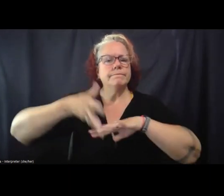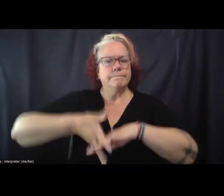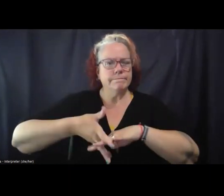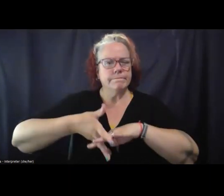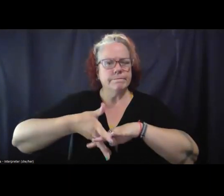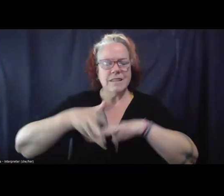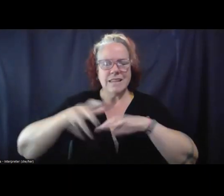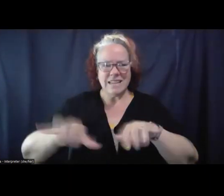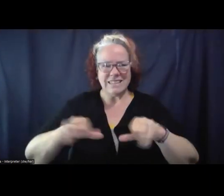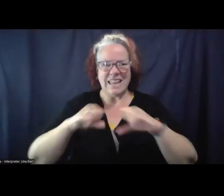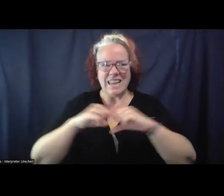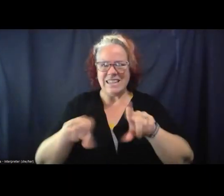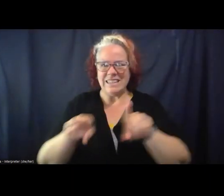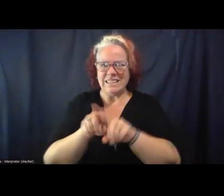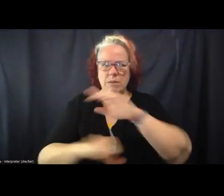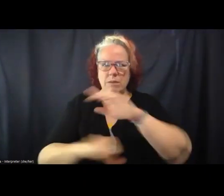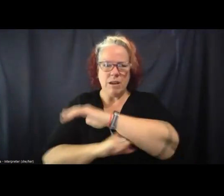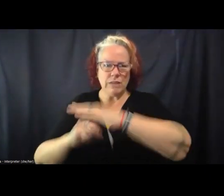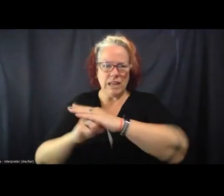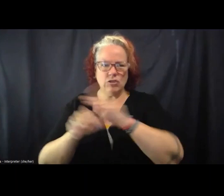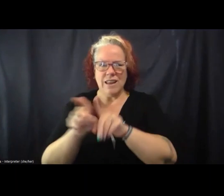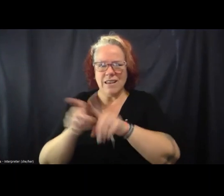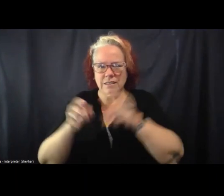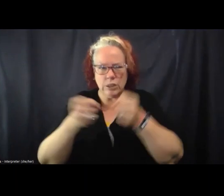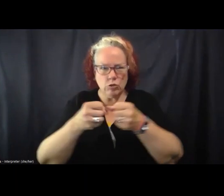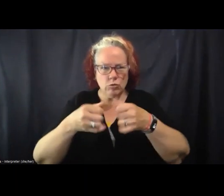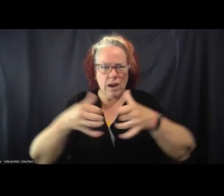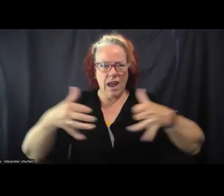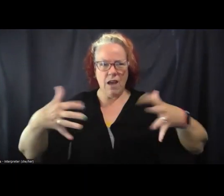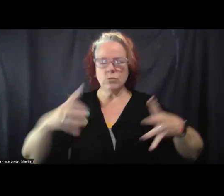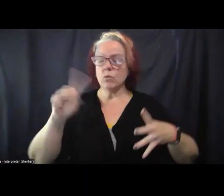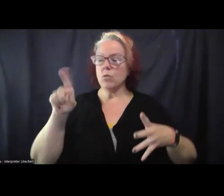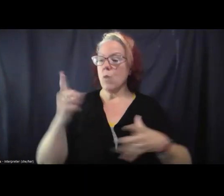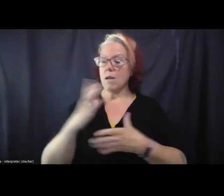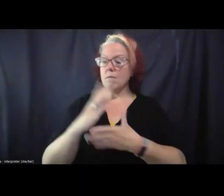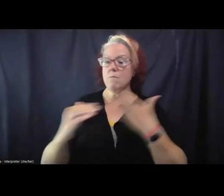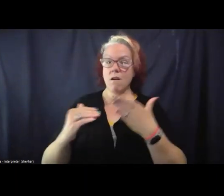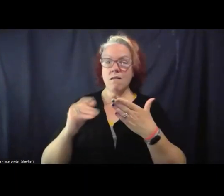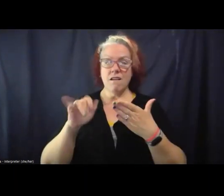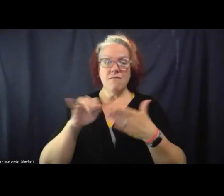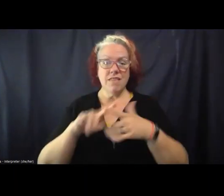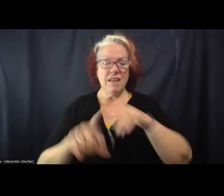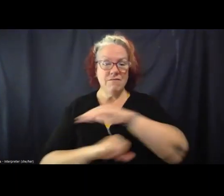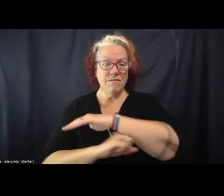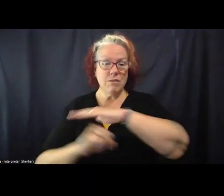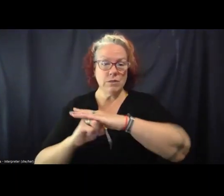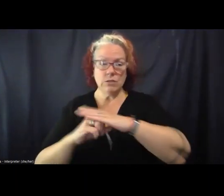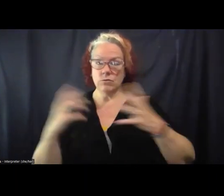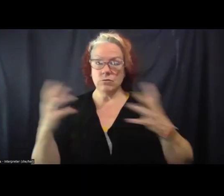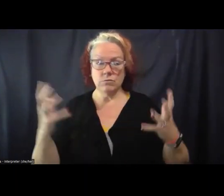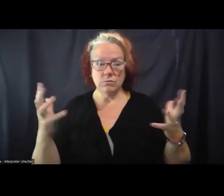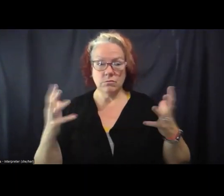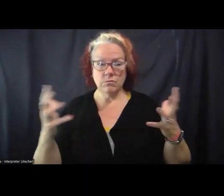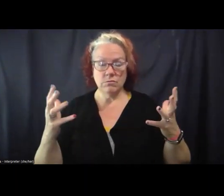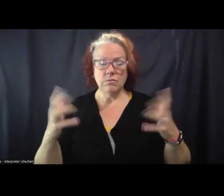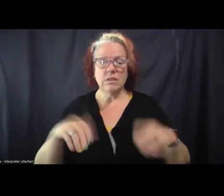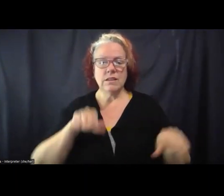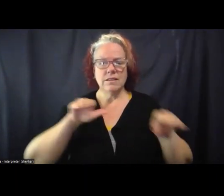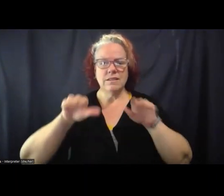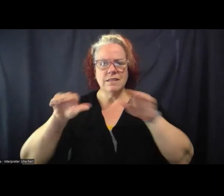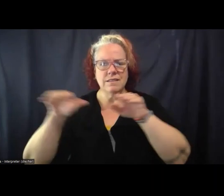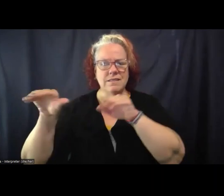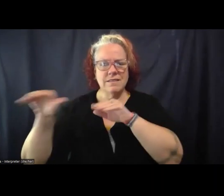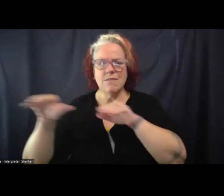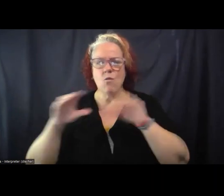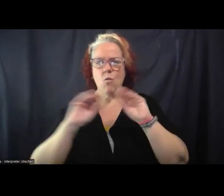it continues to grow. And one of the core parts of that foundation is campaign organizing.